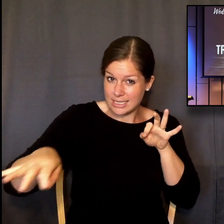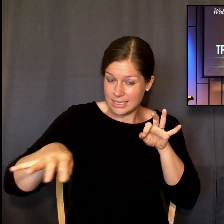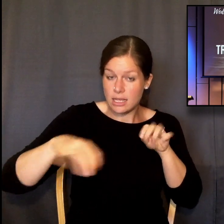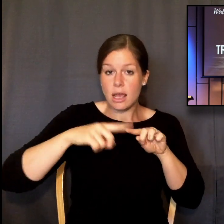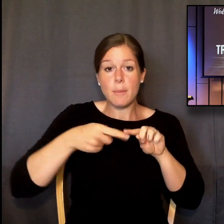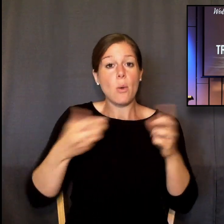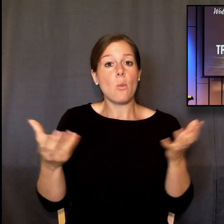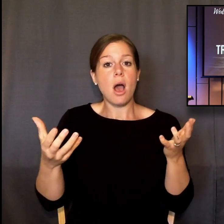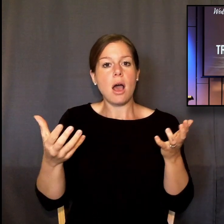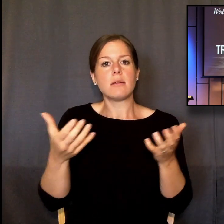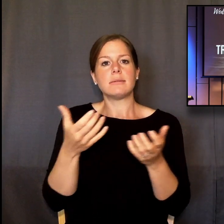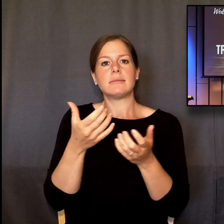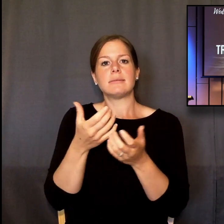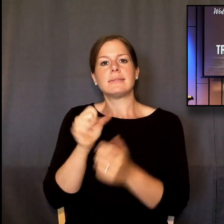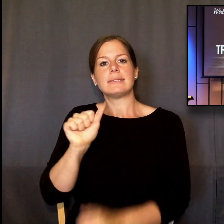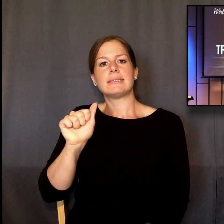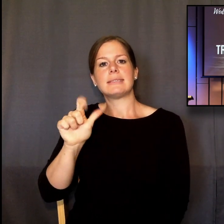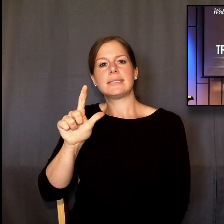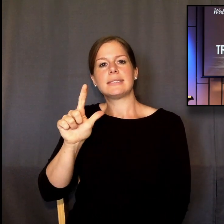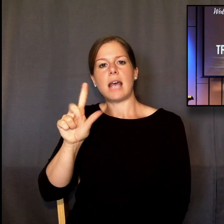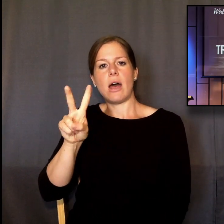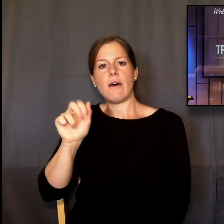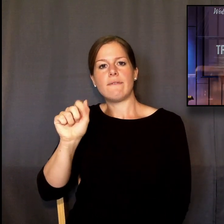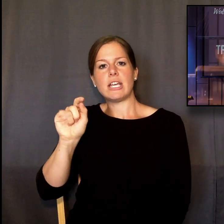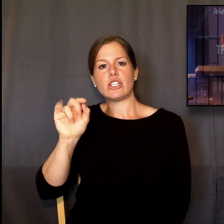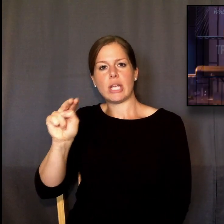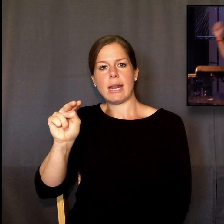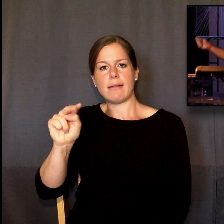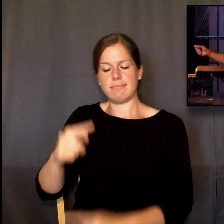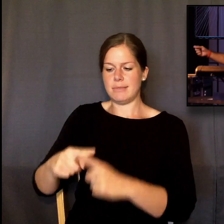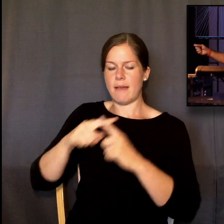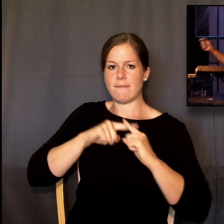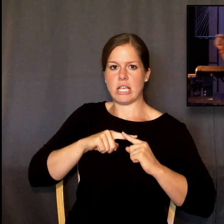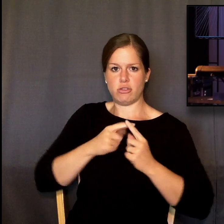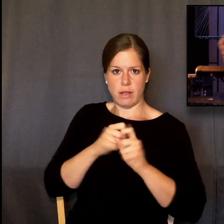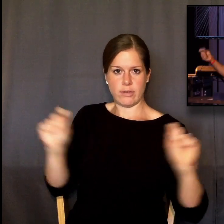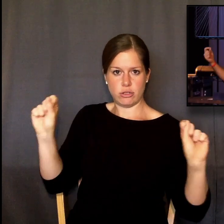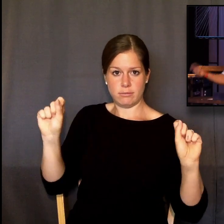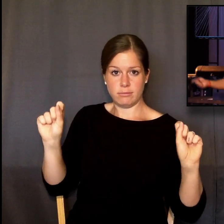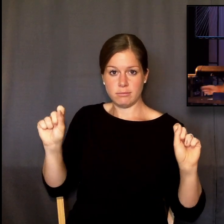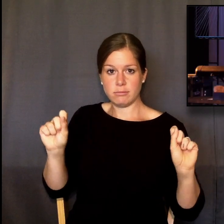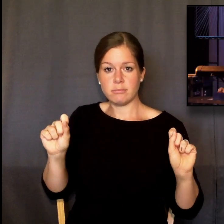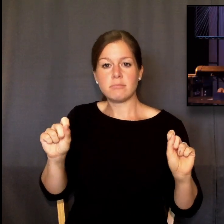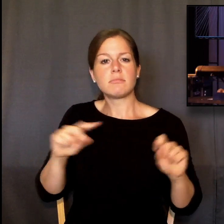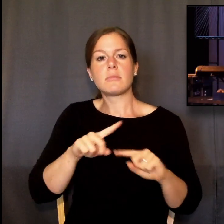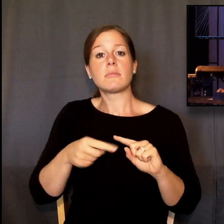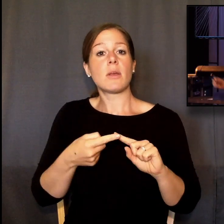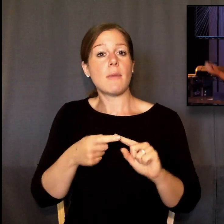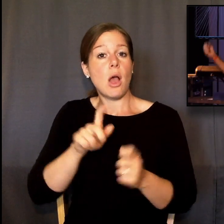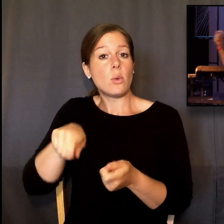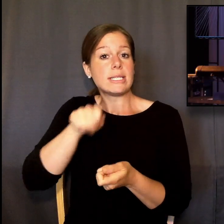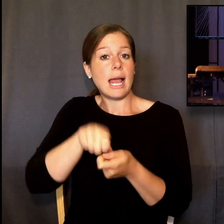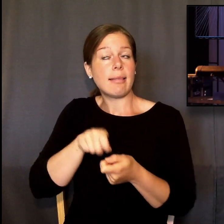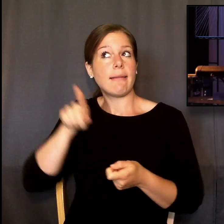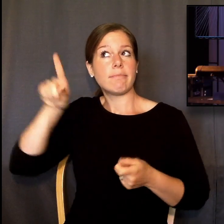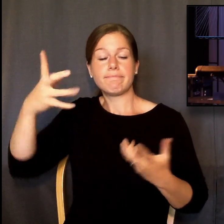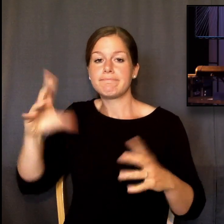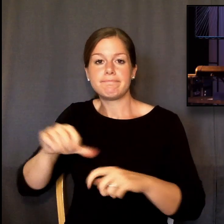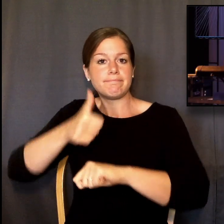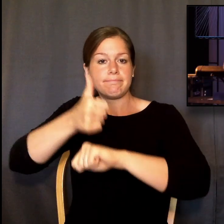one long sentence about salvation. Salvation arranged before creation. Salvation accomplished by